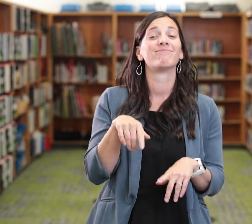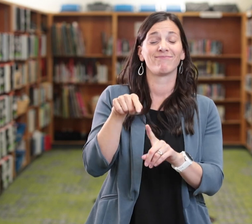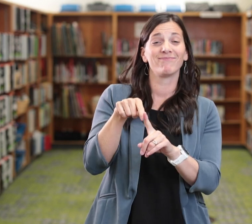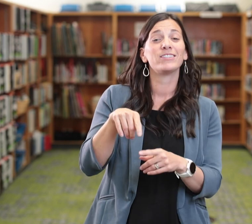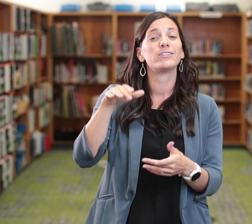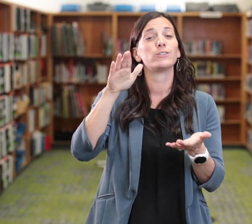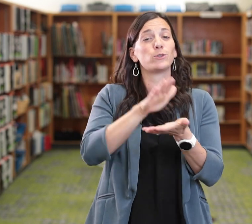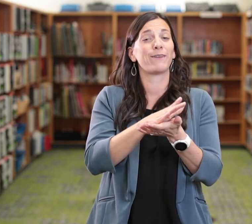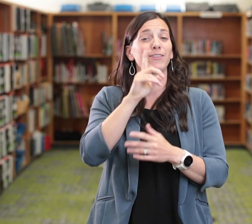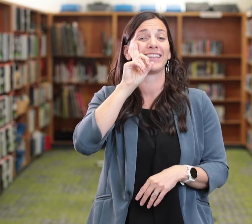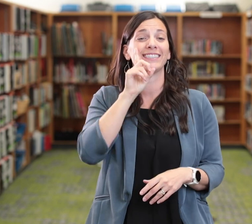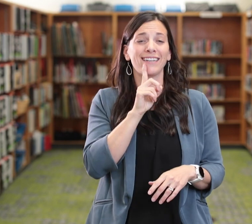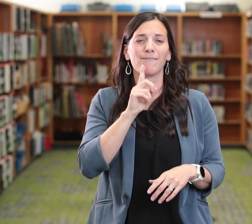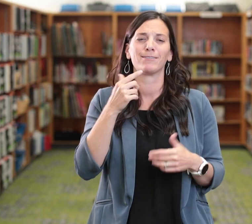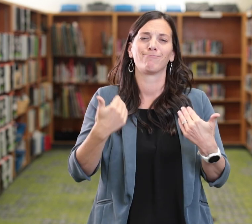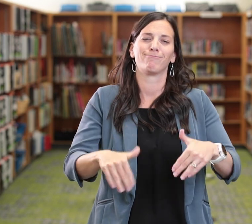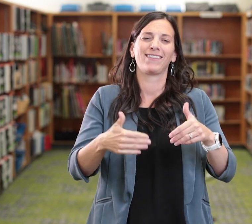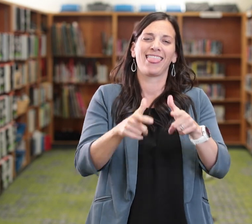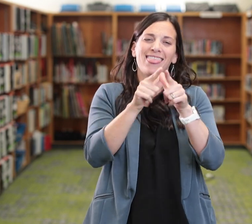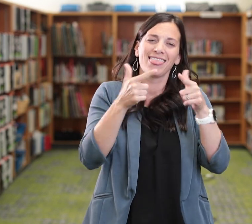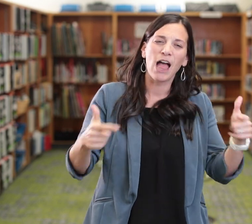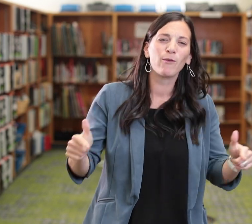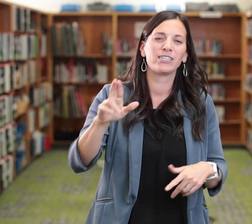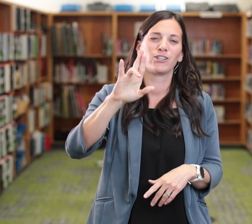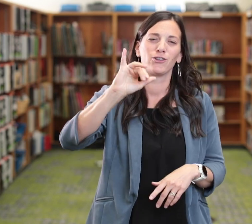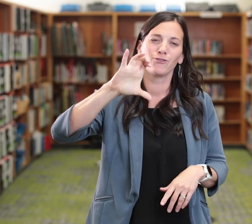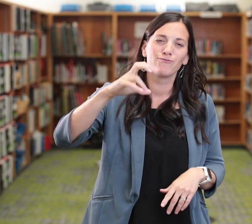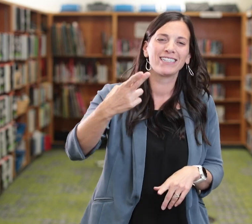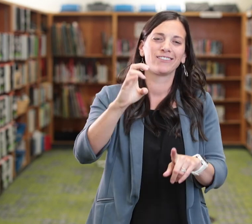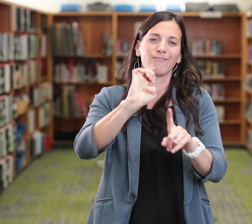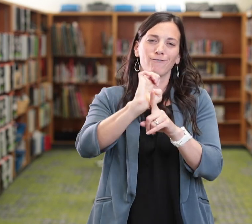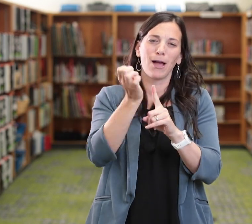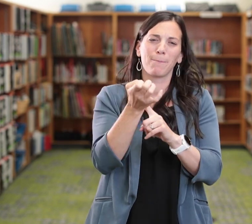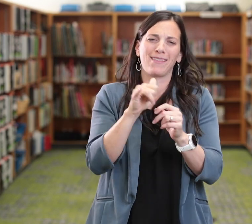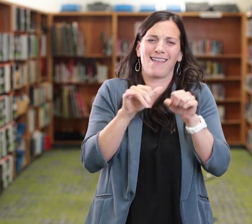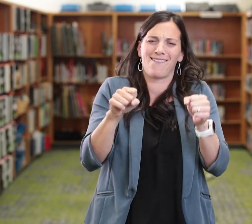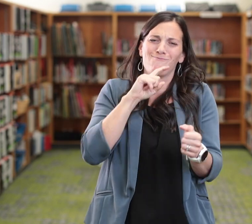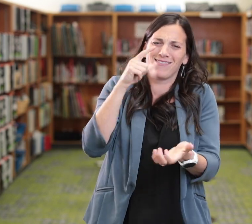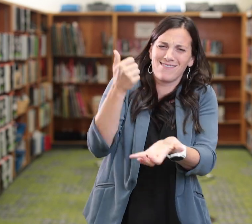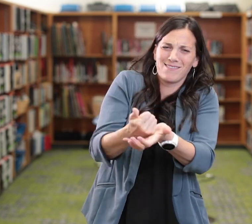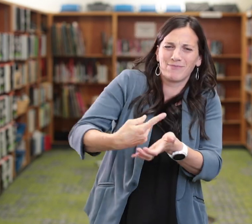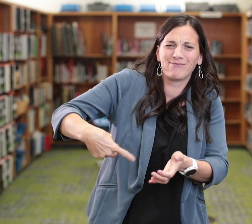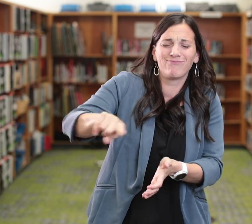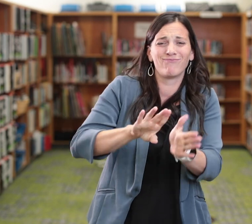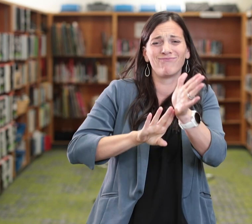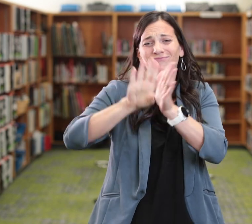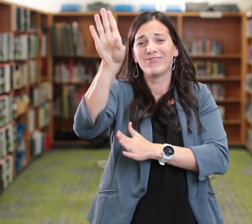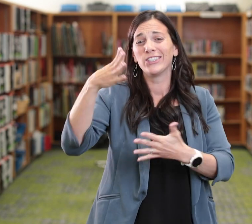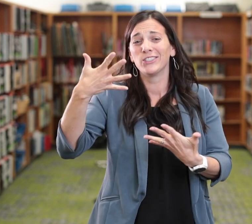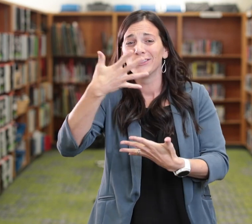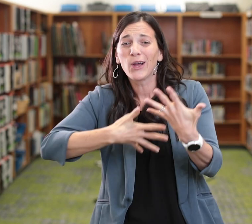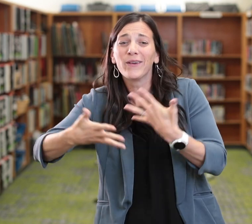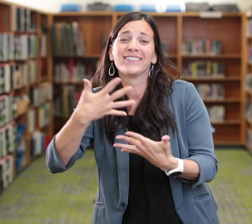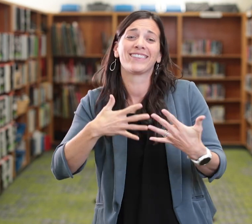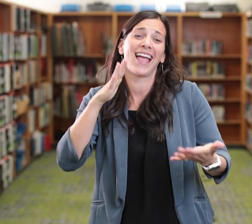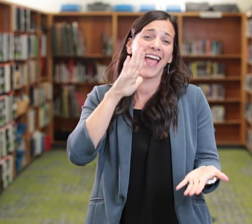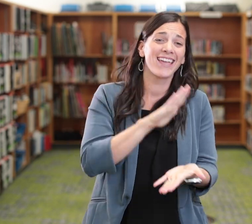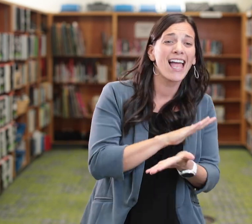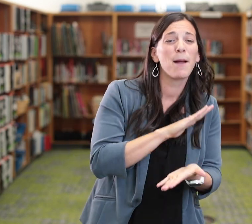For a deaf child, a school for the deaf is a language-rich environment and helps them thrive socially, academically,